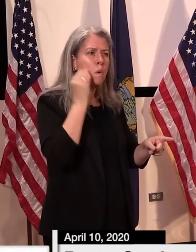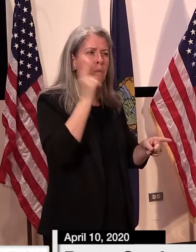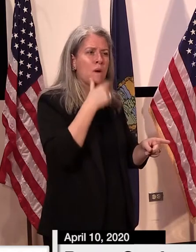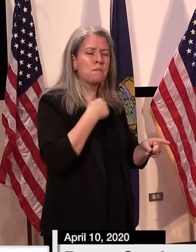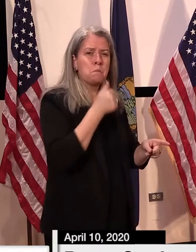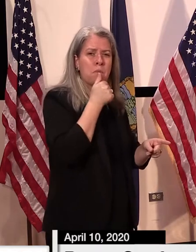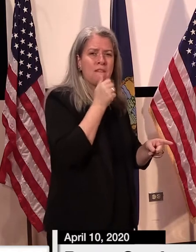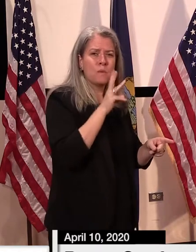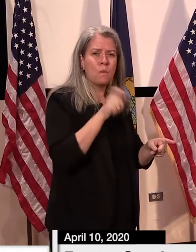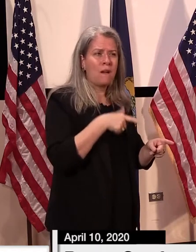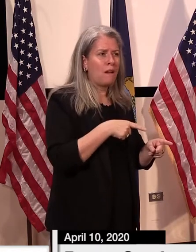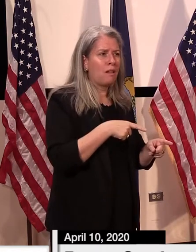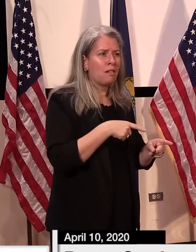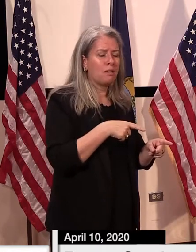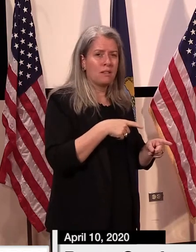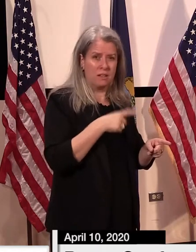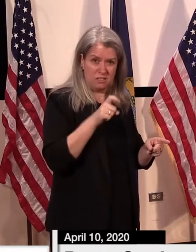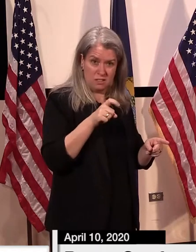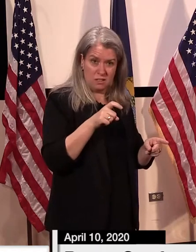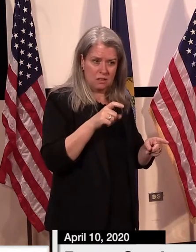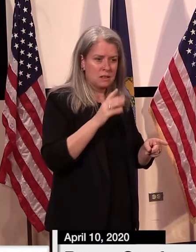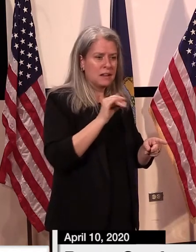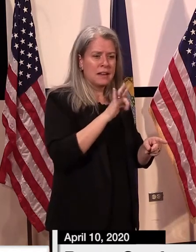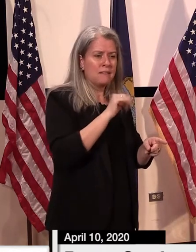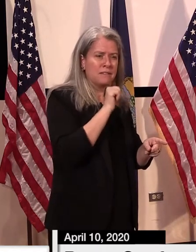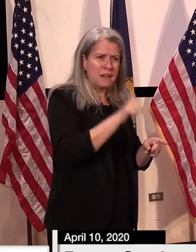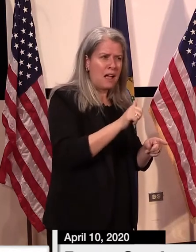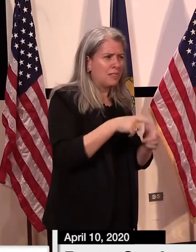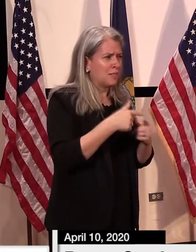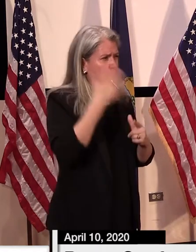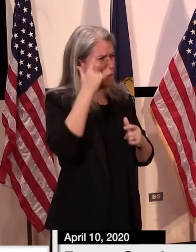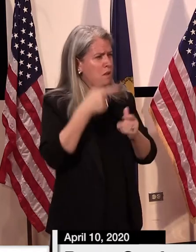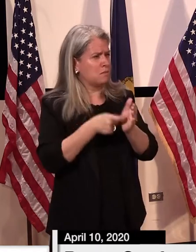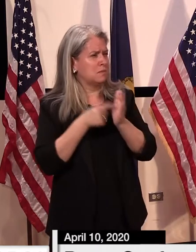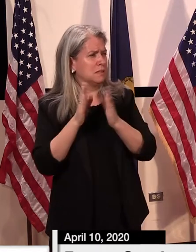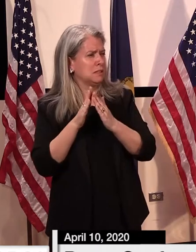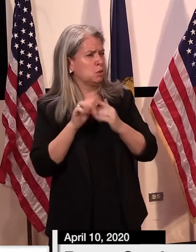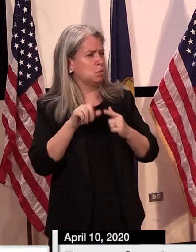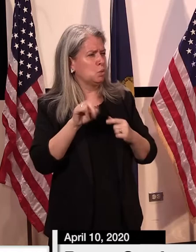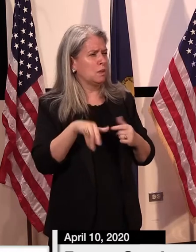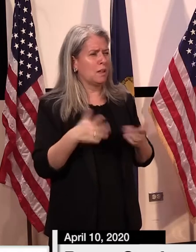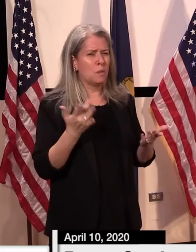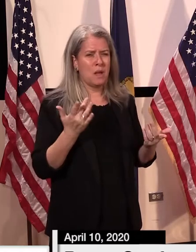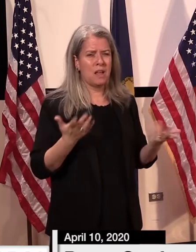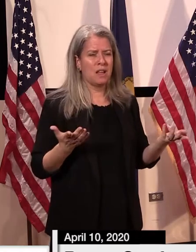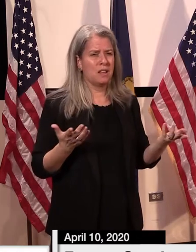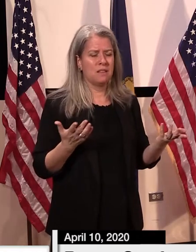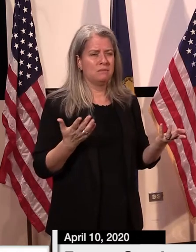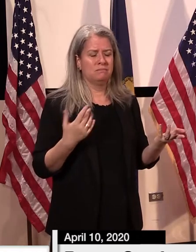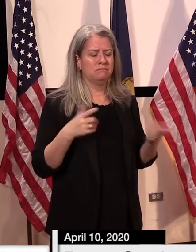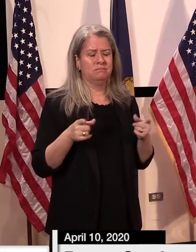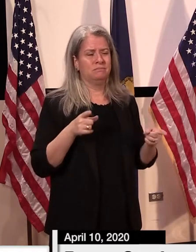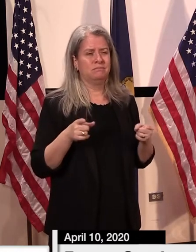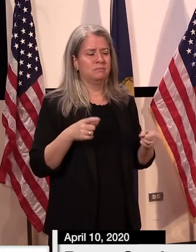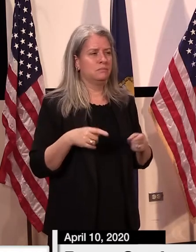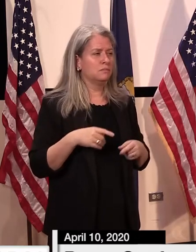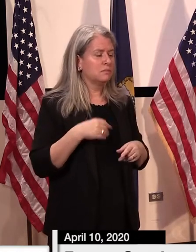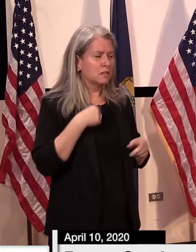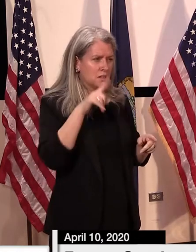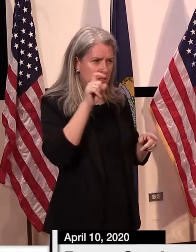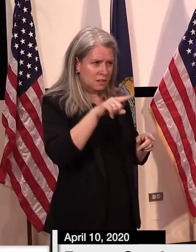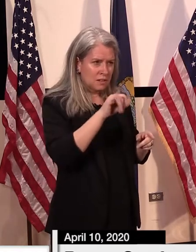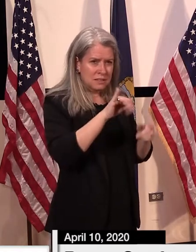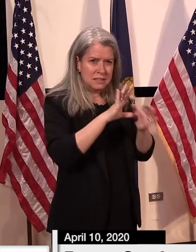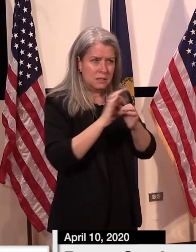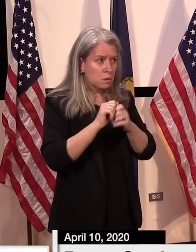if home water wells don't need to be chlorinated, why require municipalities to do so? I just want to clarify. Is this in